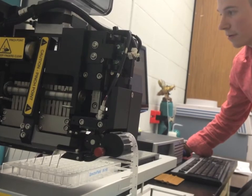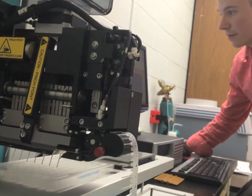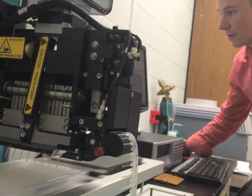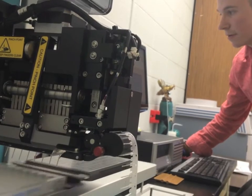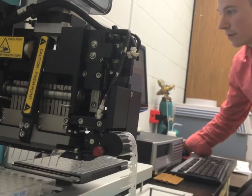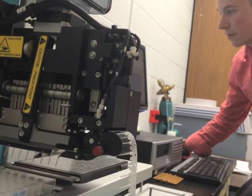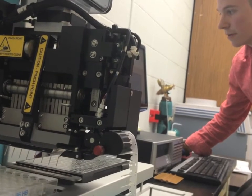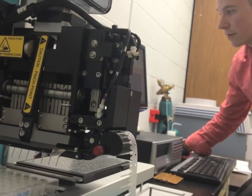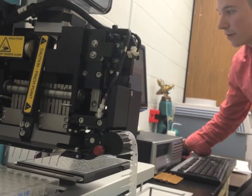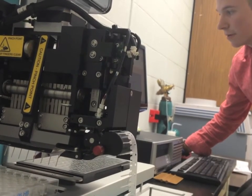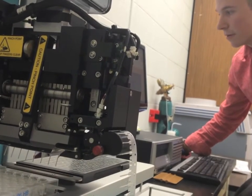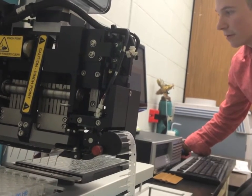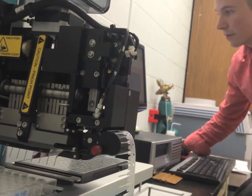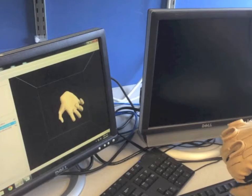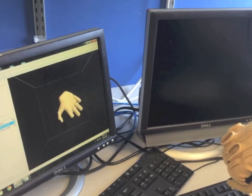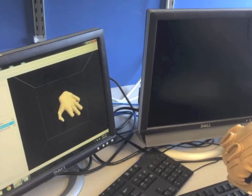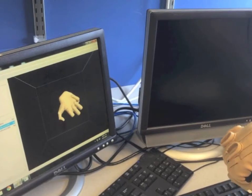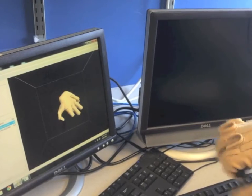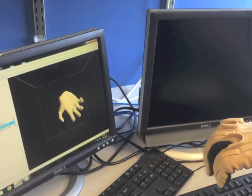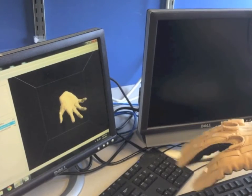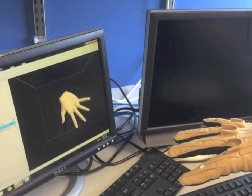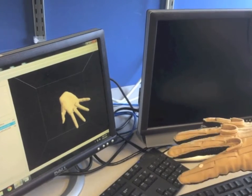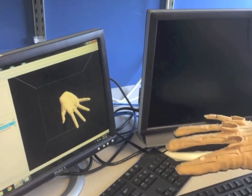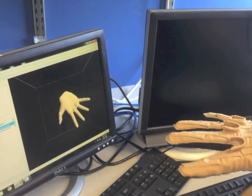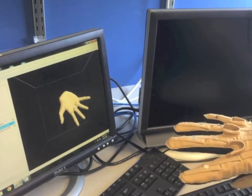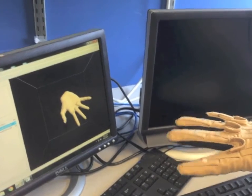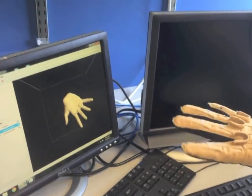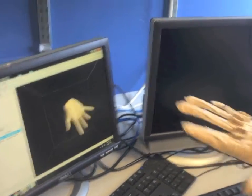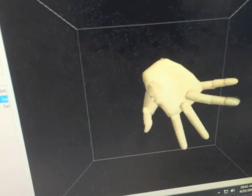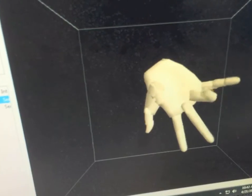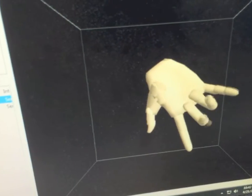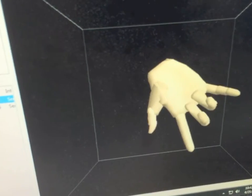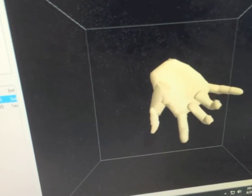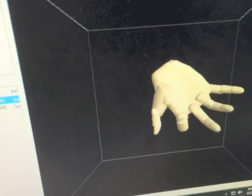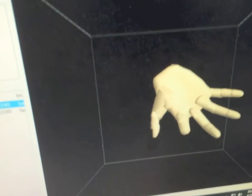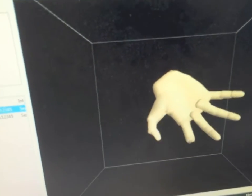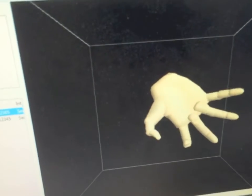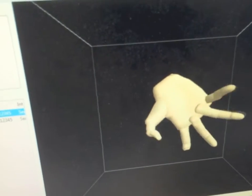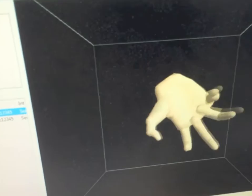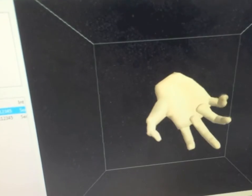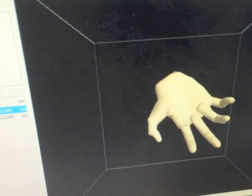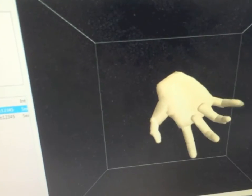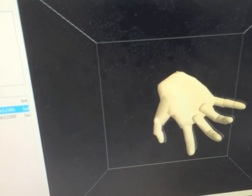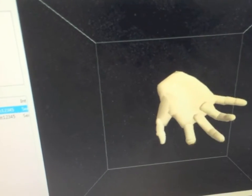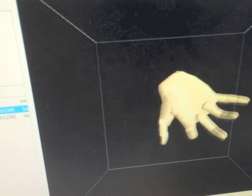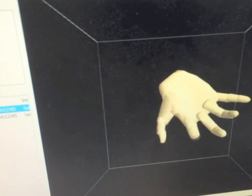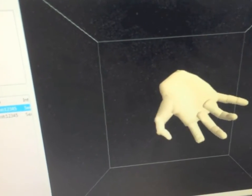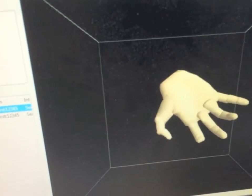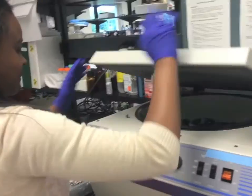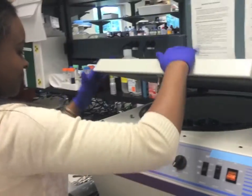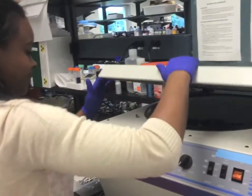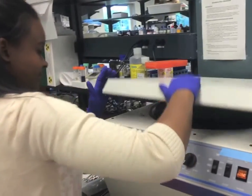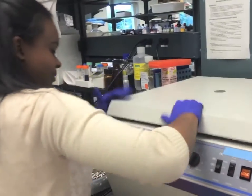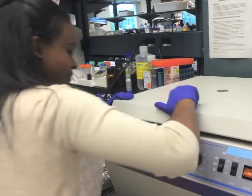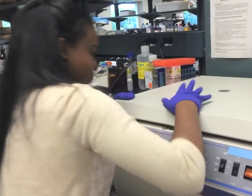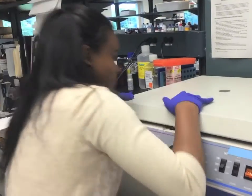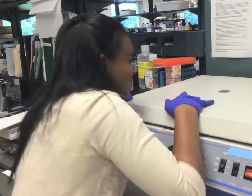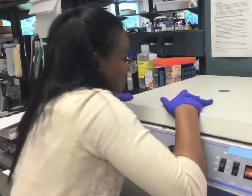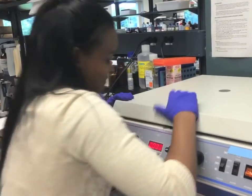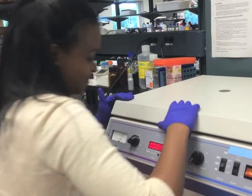science degrees, behavioral science. So we're interested in motivated and skilled folks who want to come and join